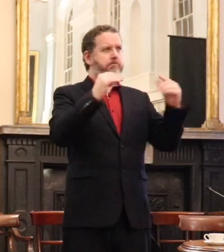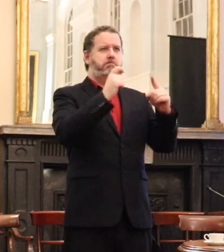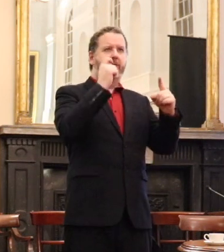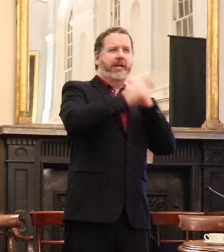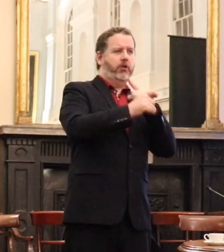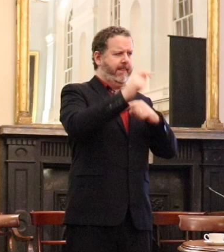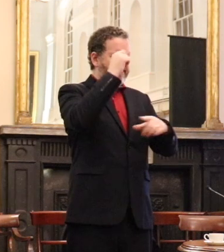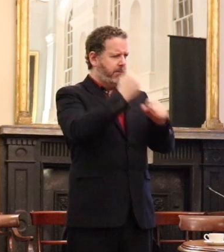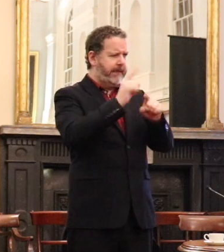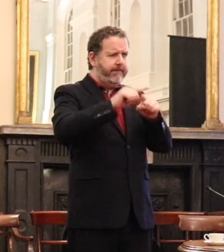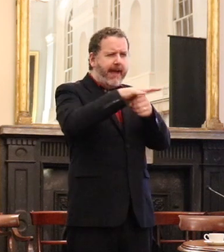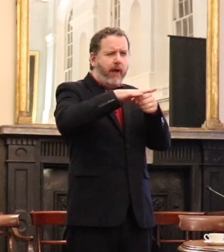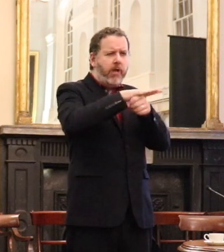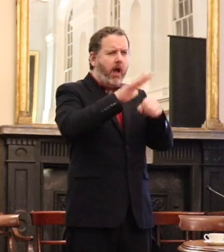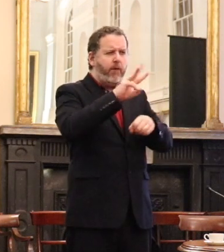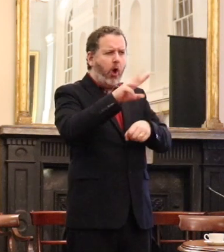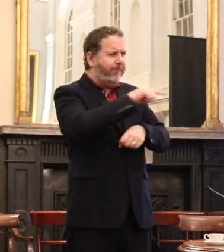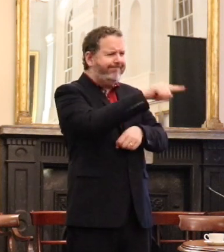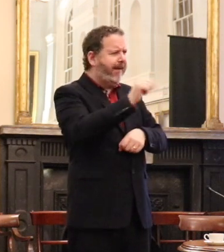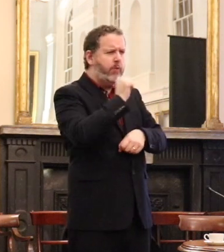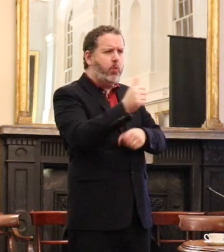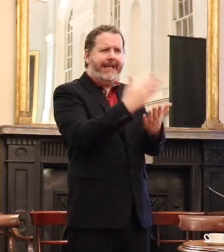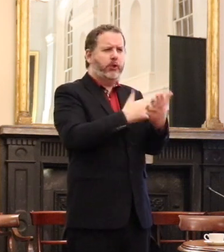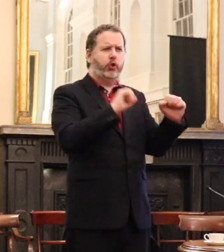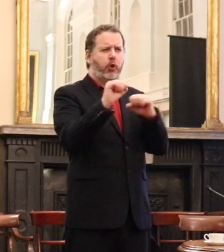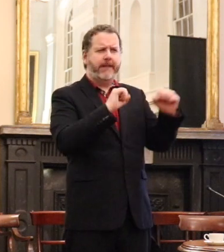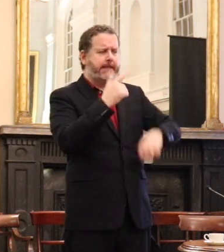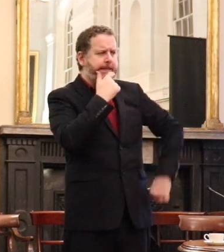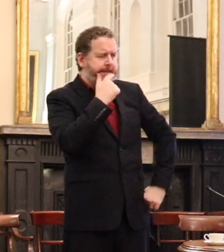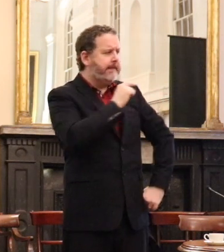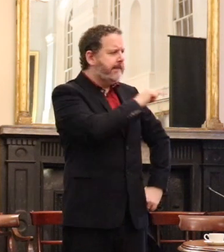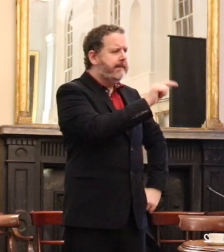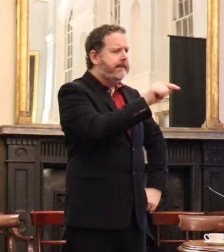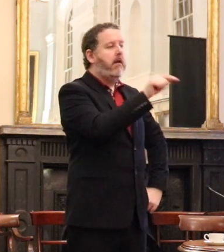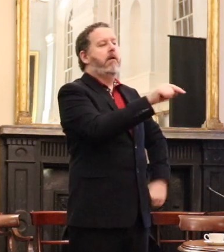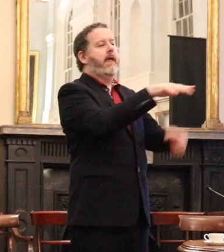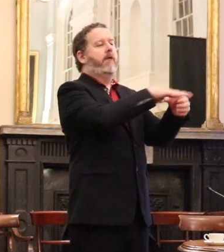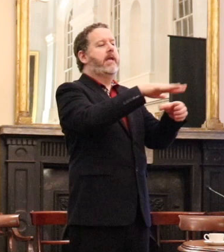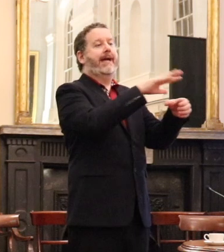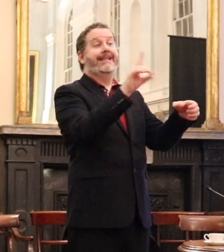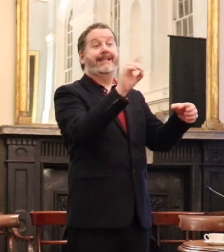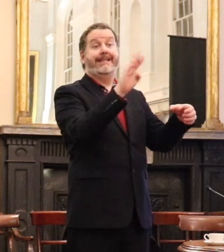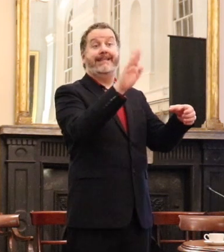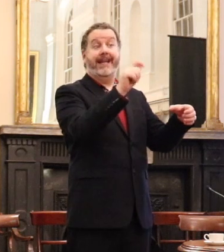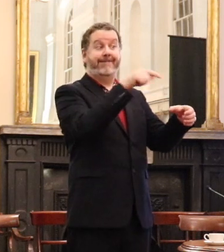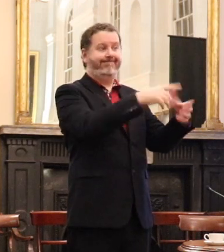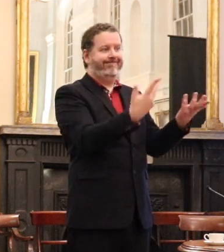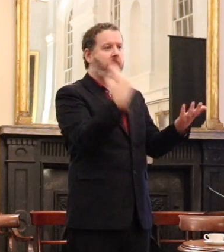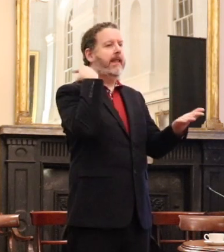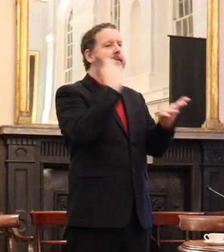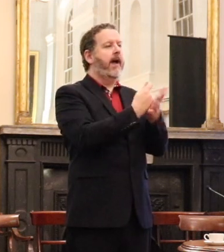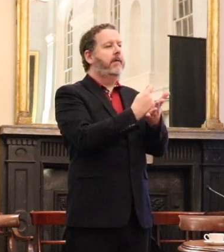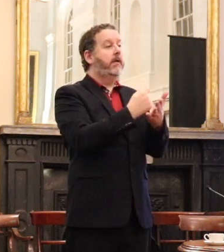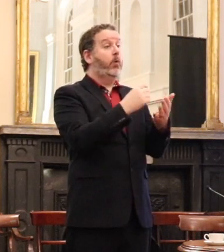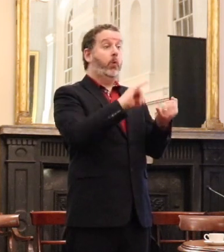there isn't a legal service and one of those areas was the area of debt. Indentive people didn't have